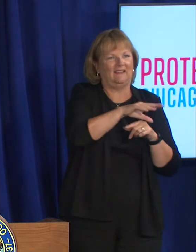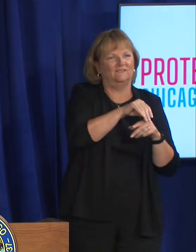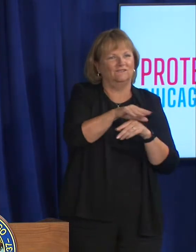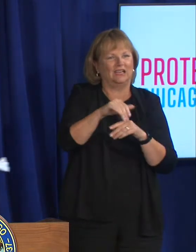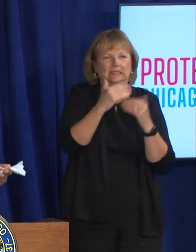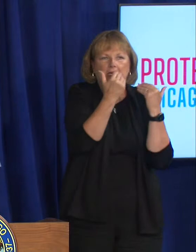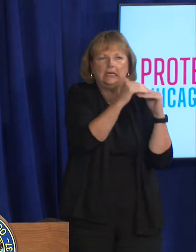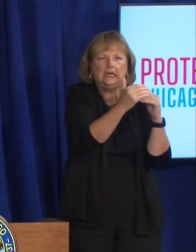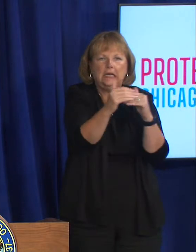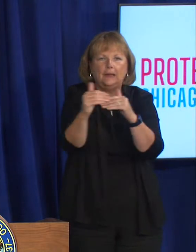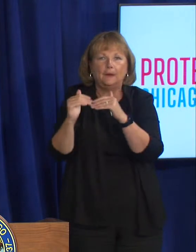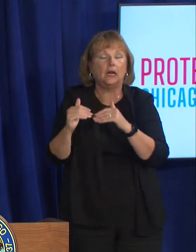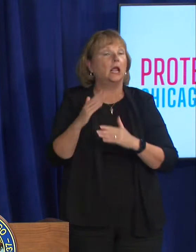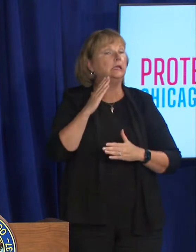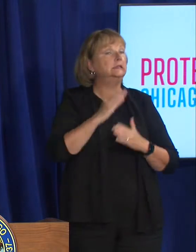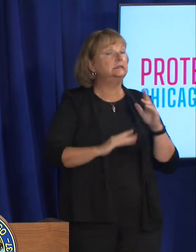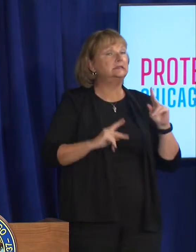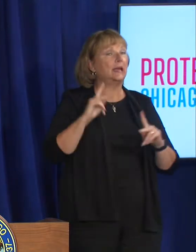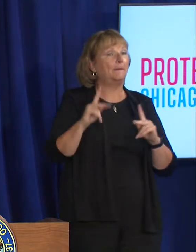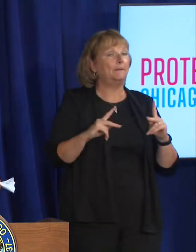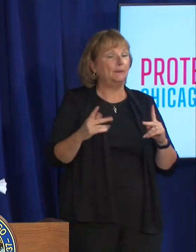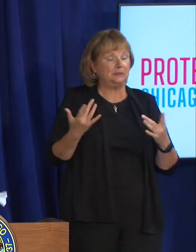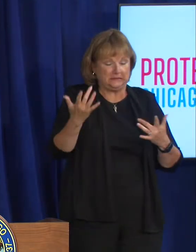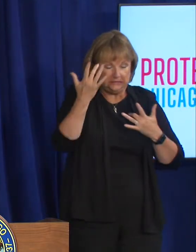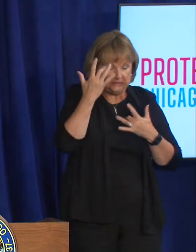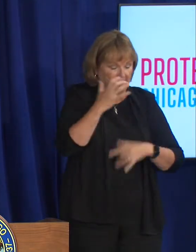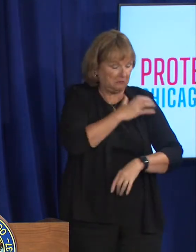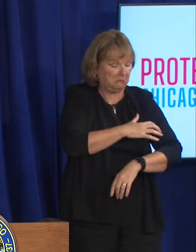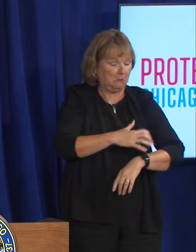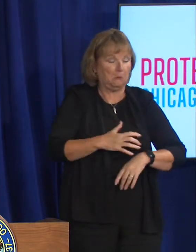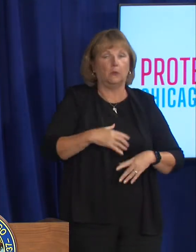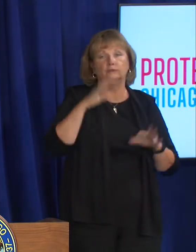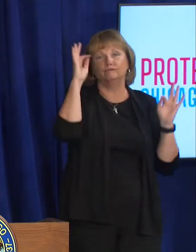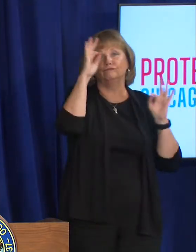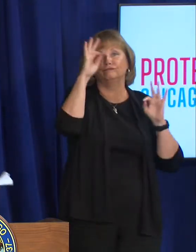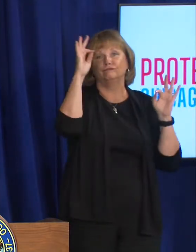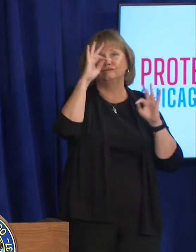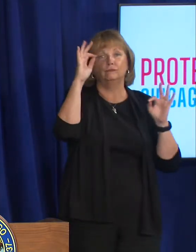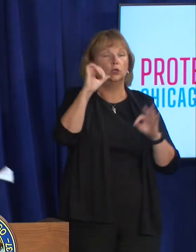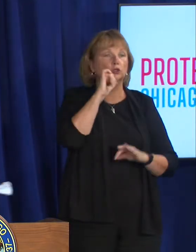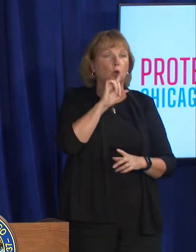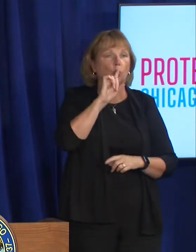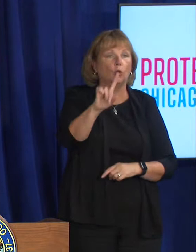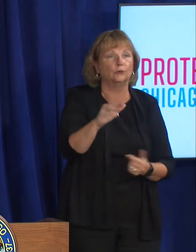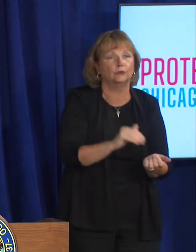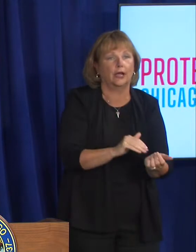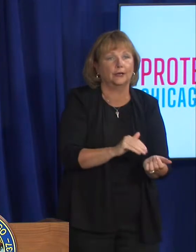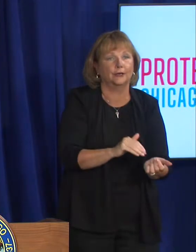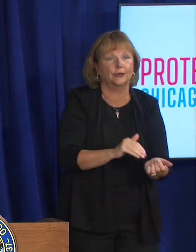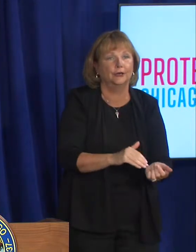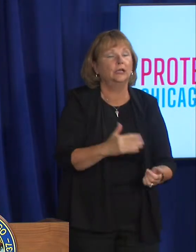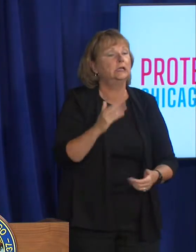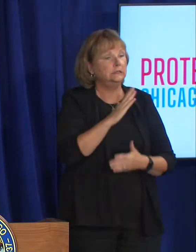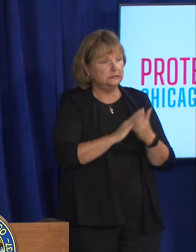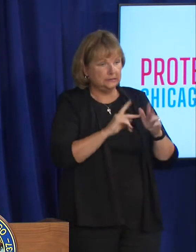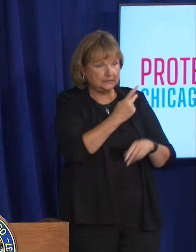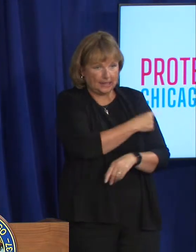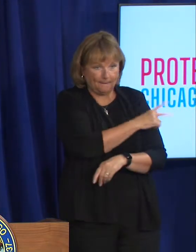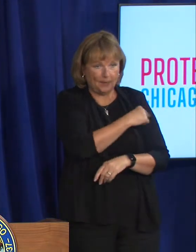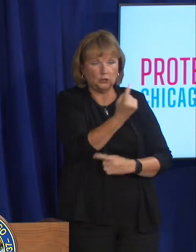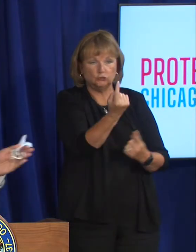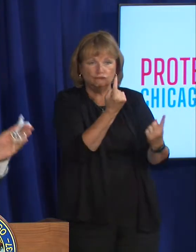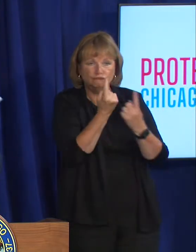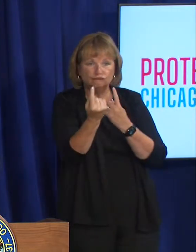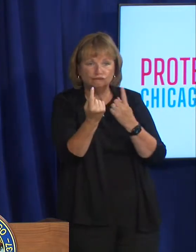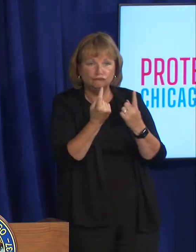this outbreak because some people are getting symptoms don't recognize them don't come forward and then uh so we are seeing some patients that are coming